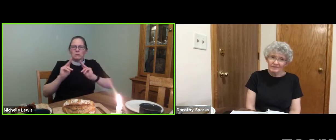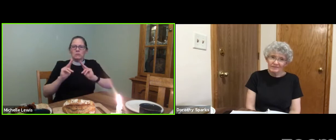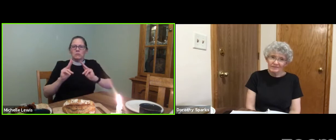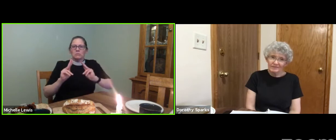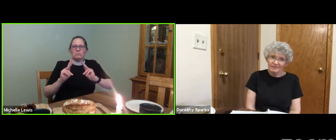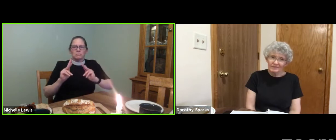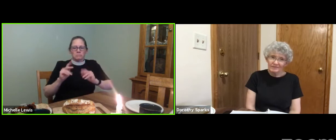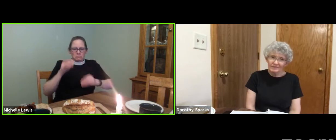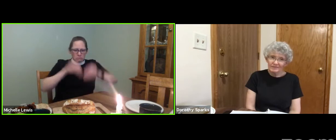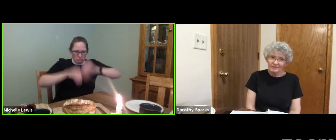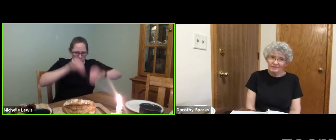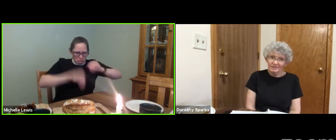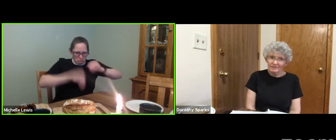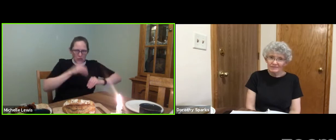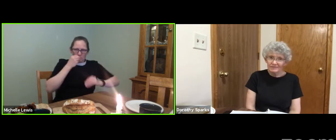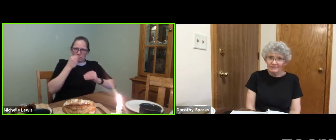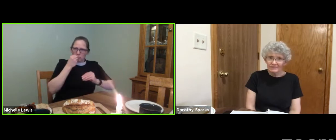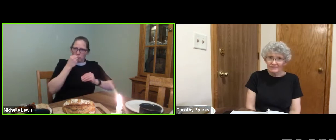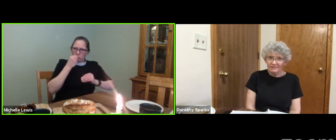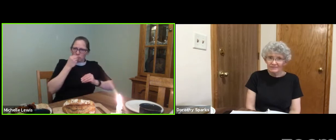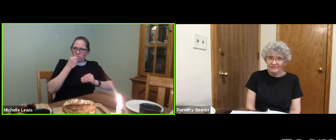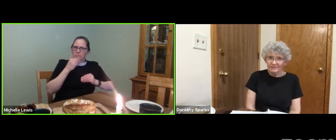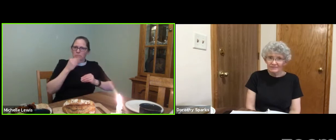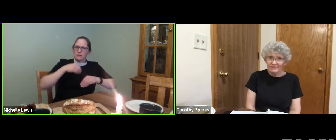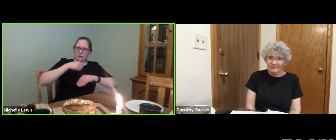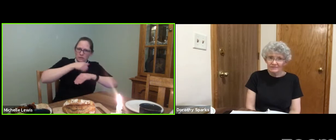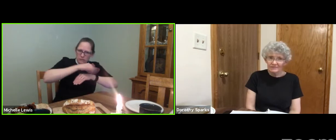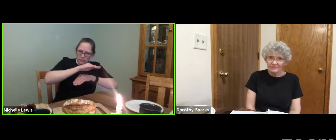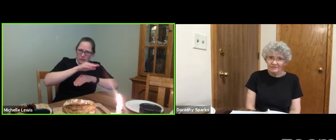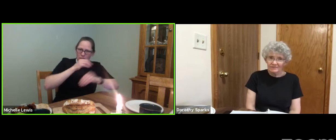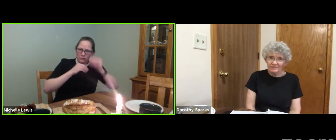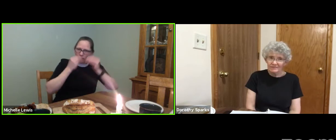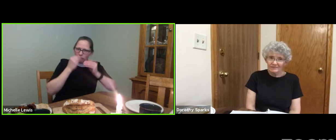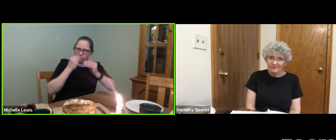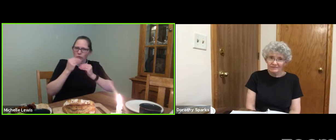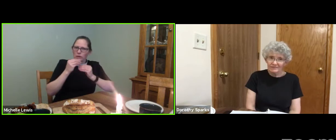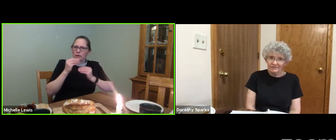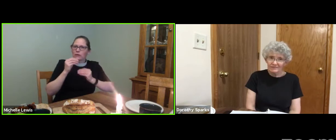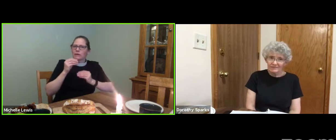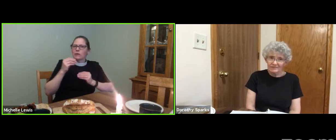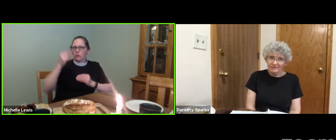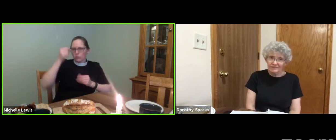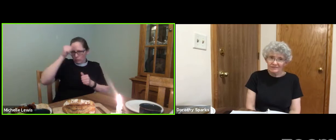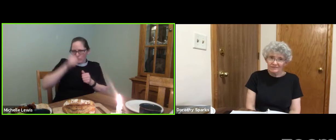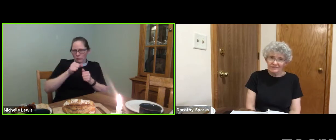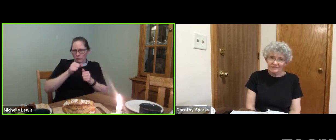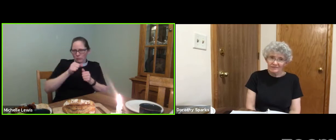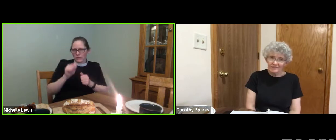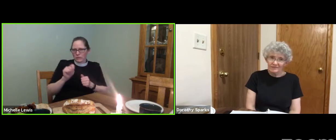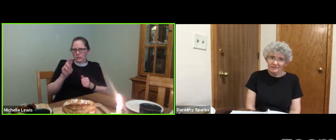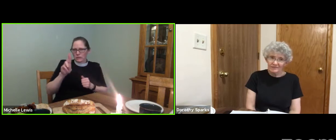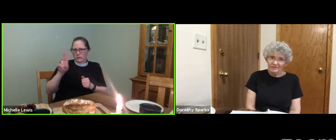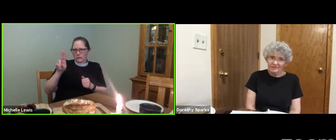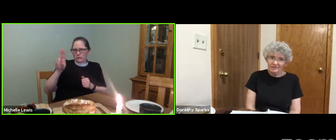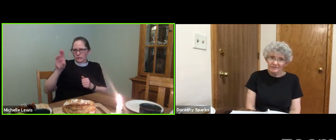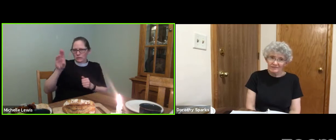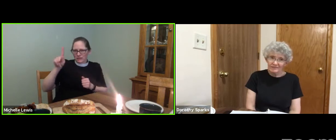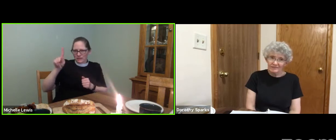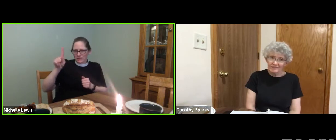People who packed up the food to send the food. We remember the